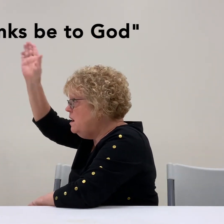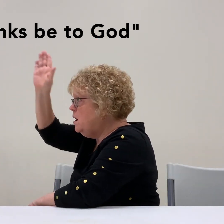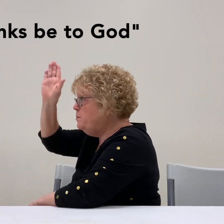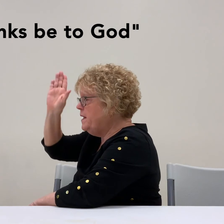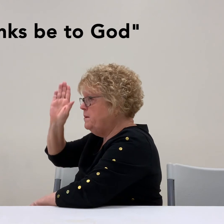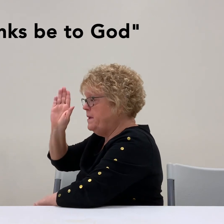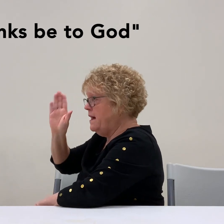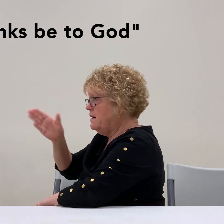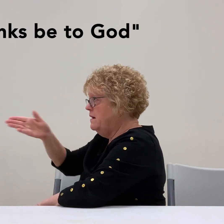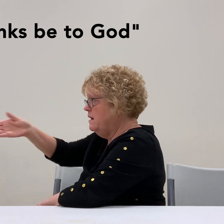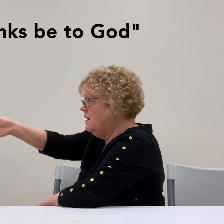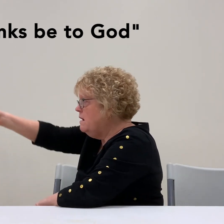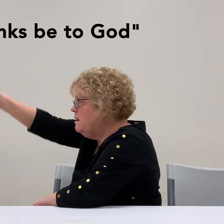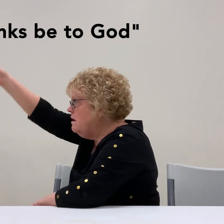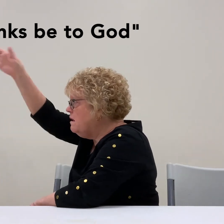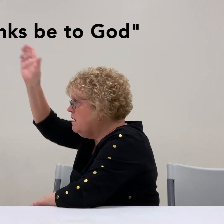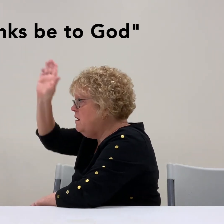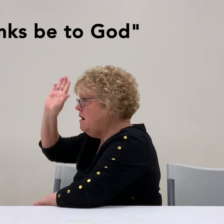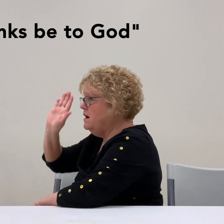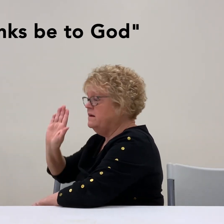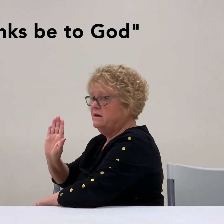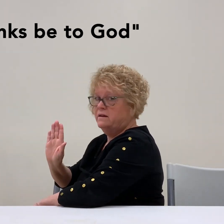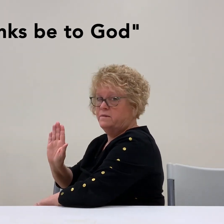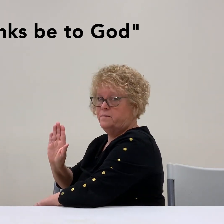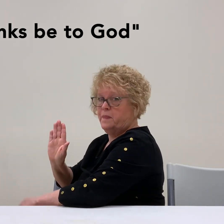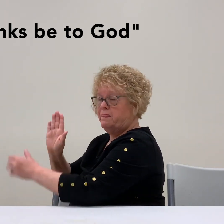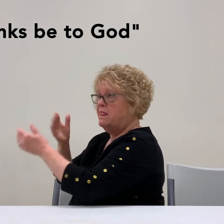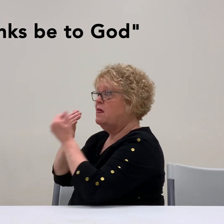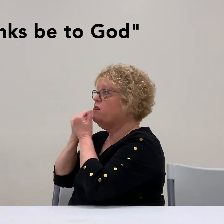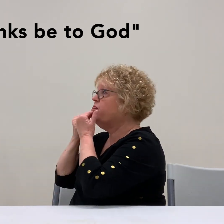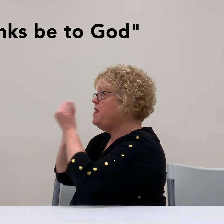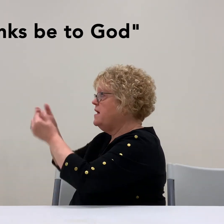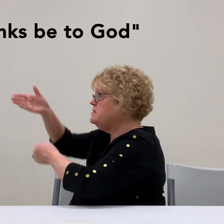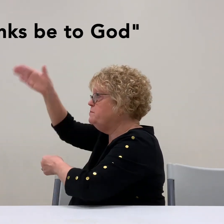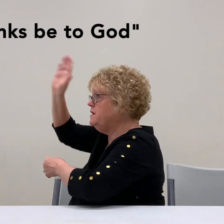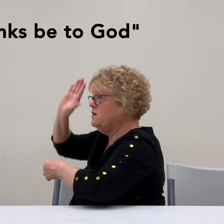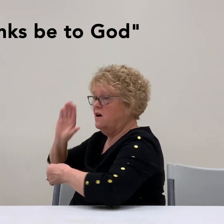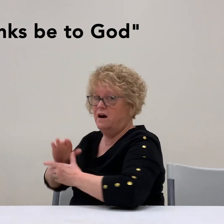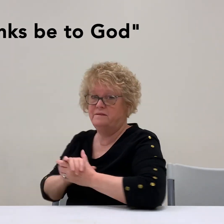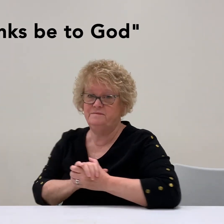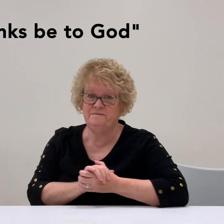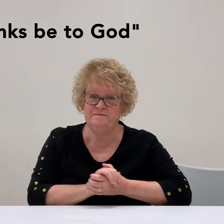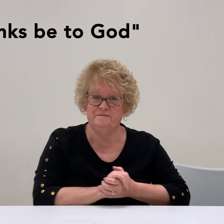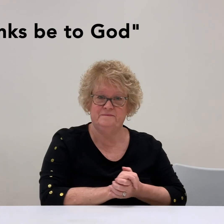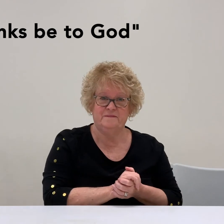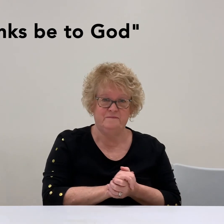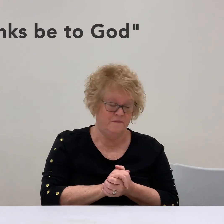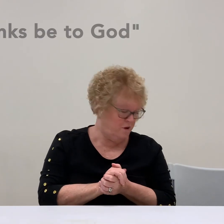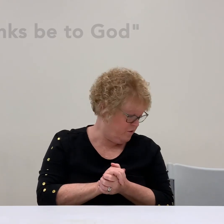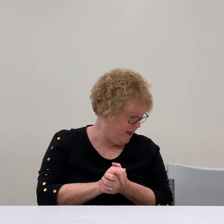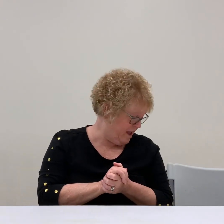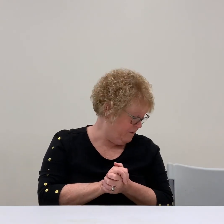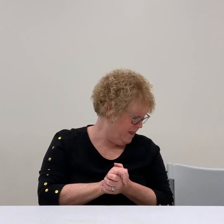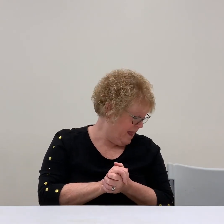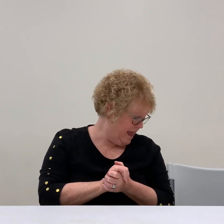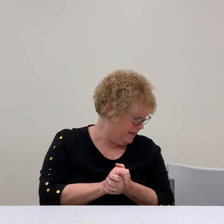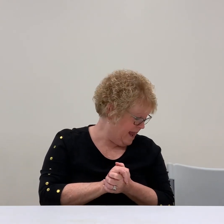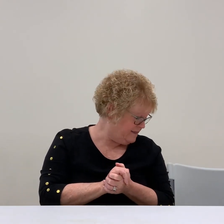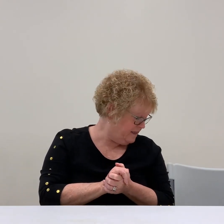up, and back. God. Thanks be to God. Okay. And lastly,